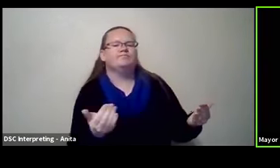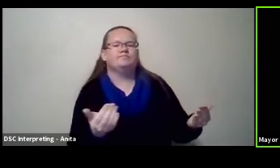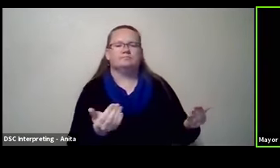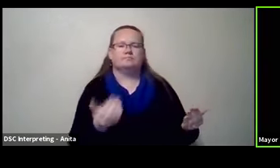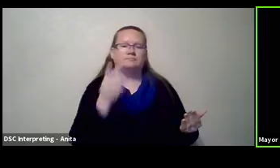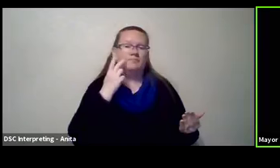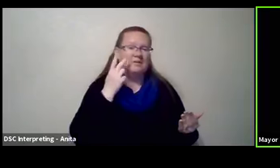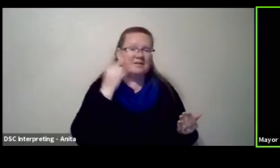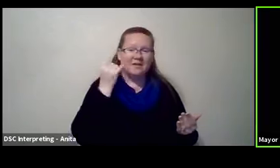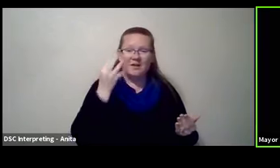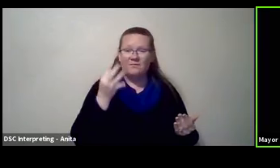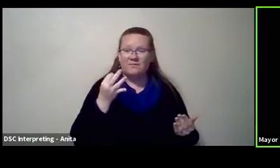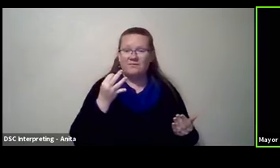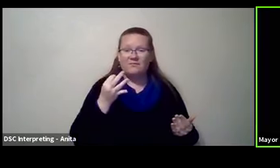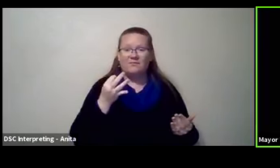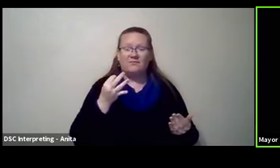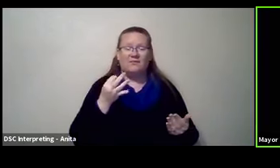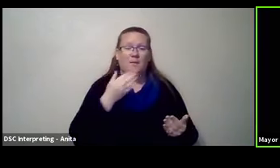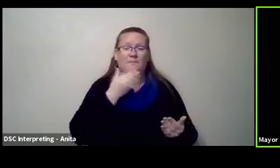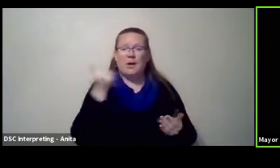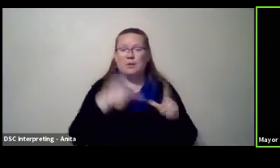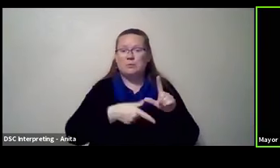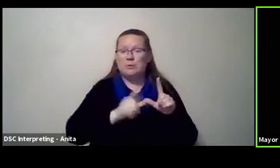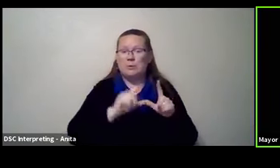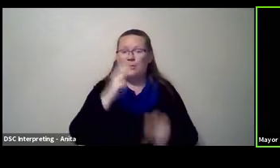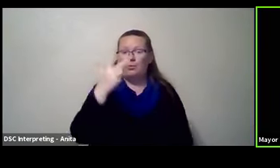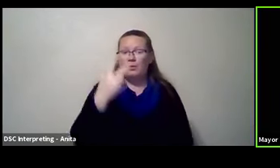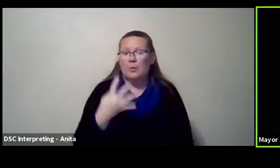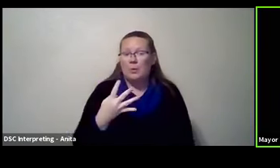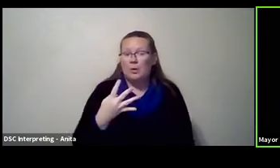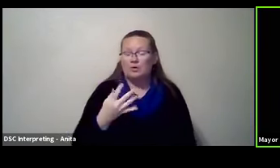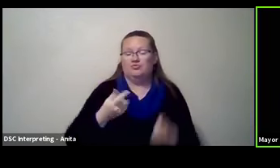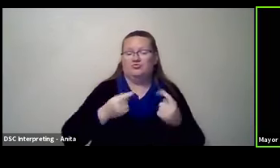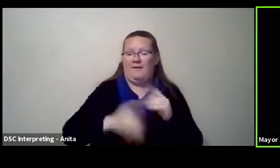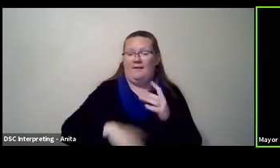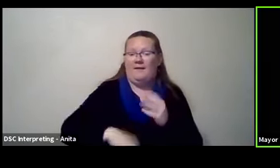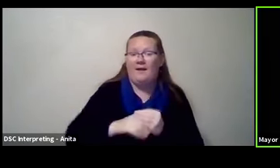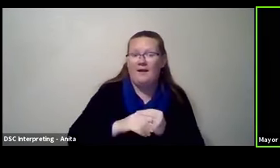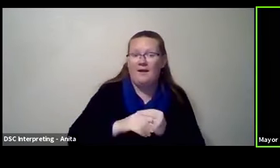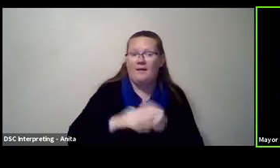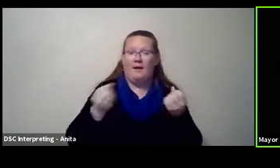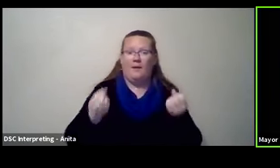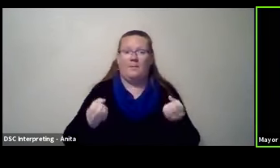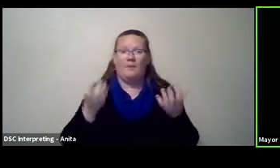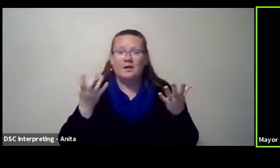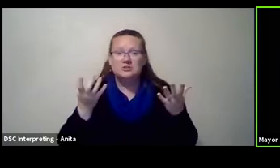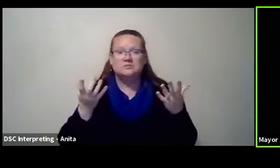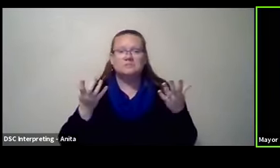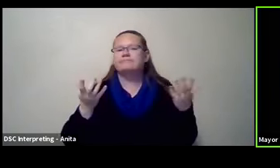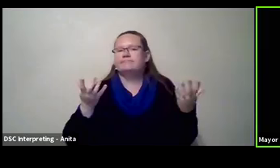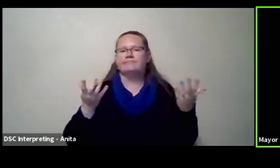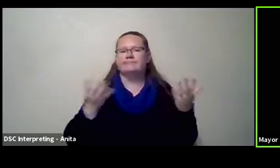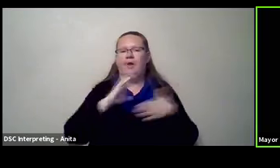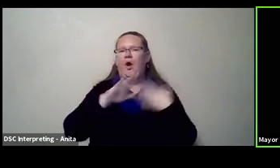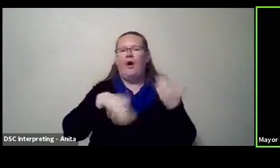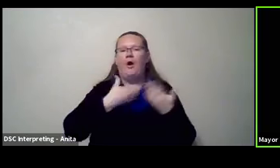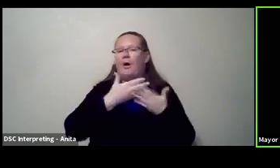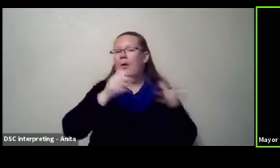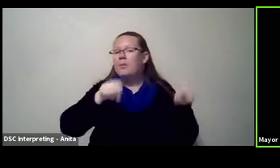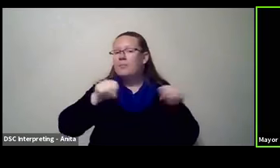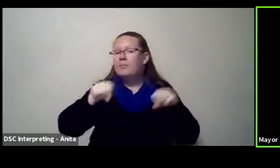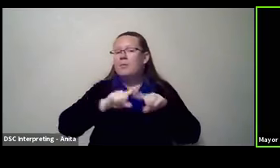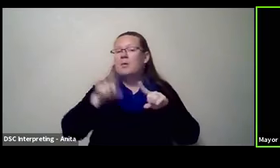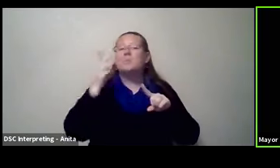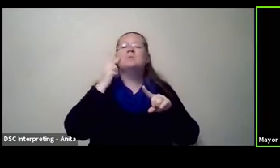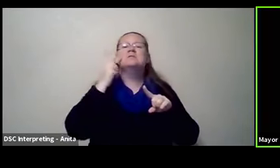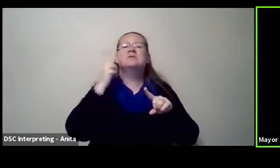again, is it just a, the renewal of the three quarter percent? Do we try to do some other things? If so, what, what amount, all of it's on the table and, uh, we'll be, we'll be